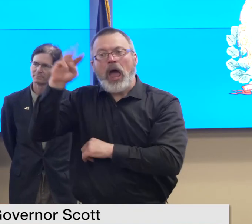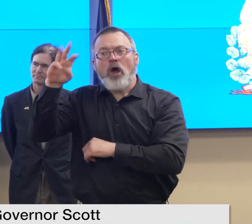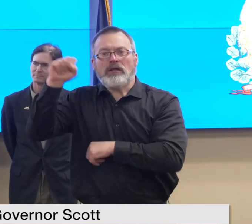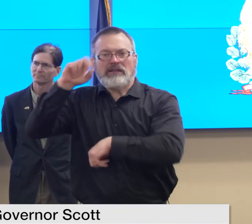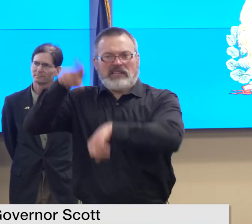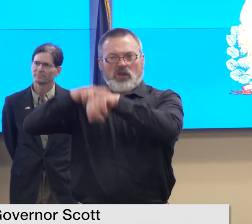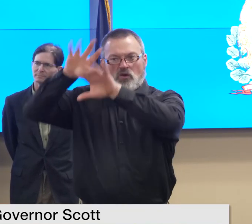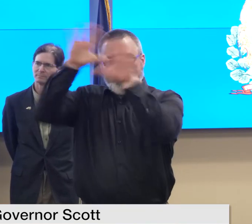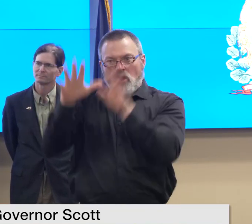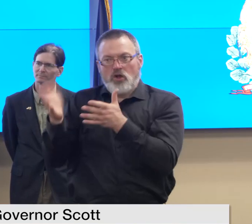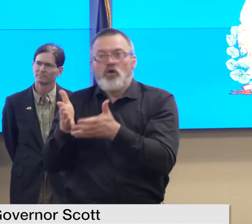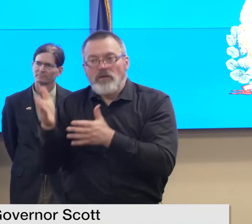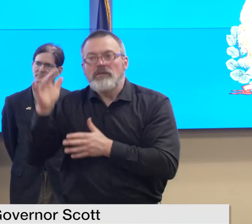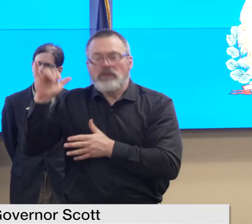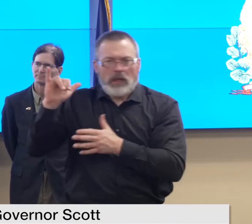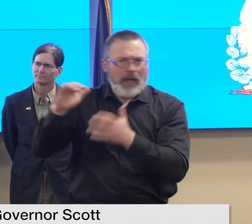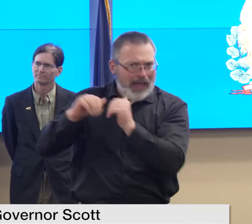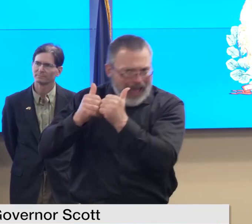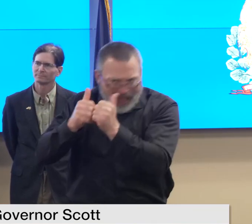vermonters